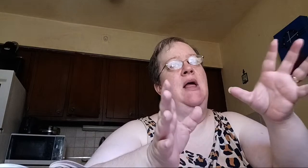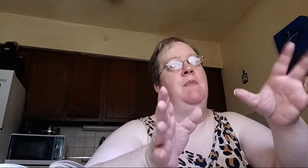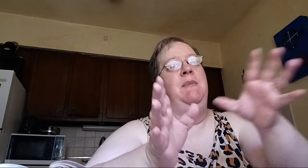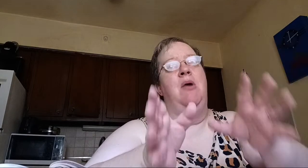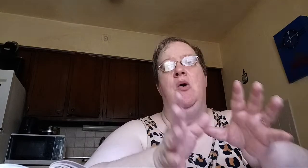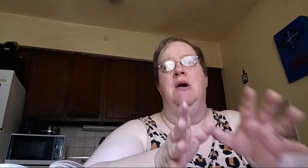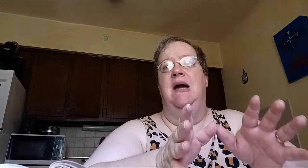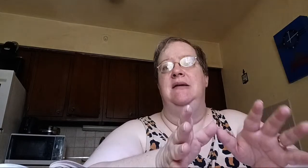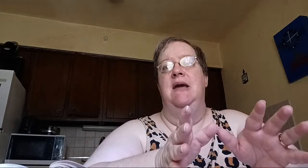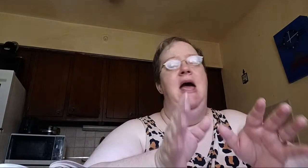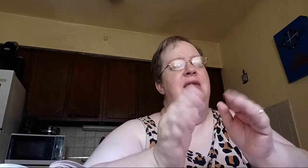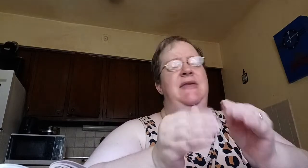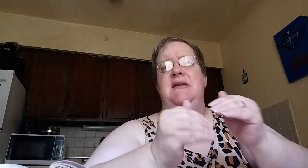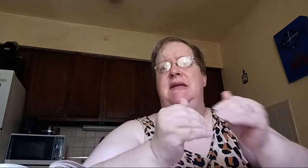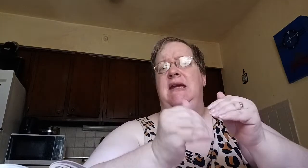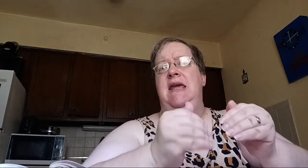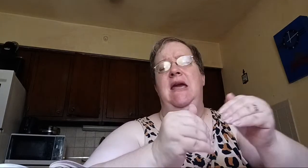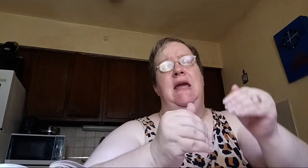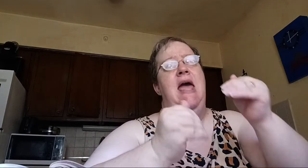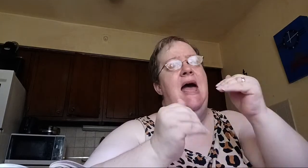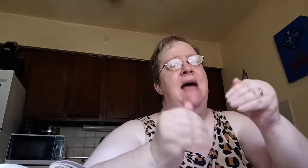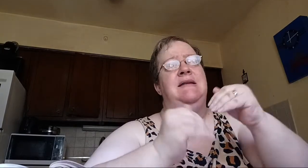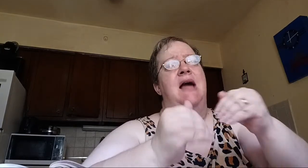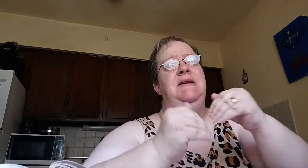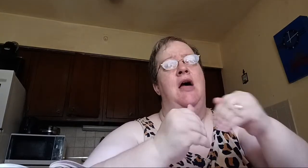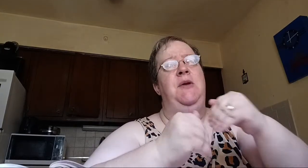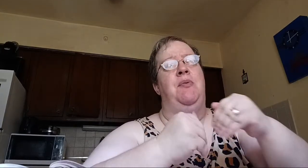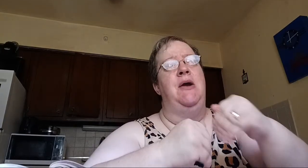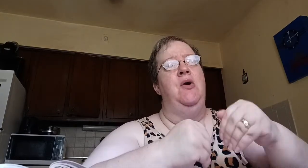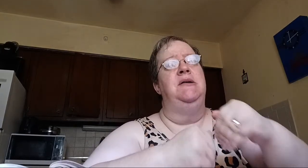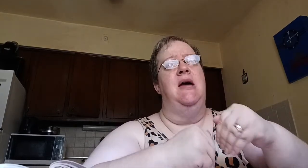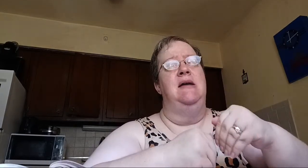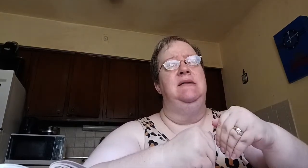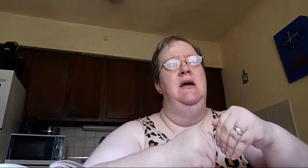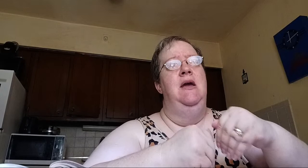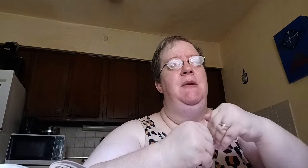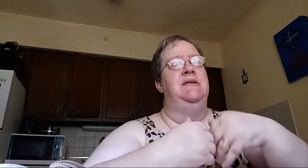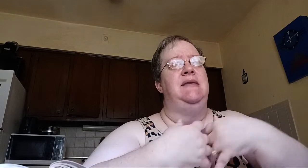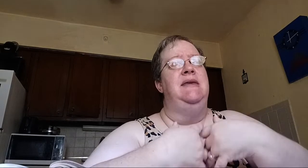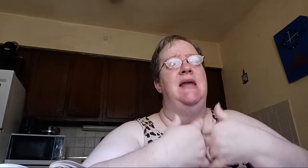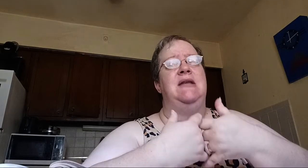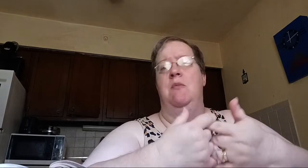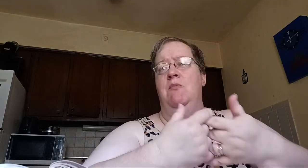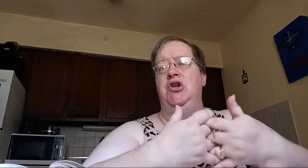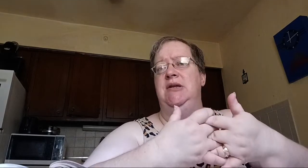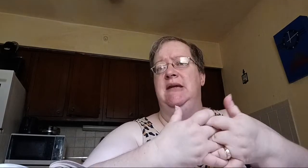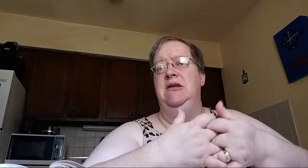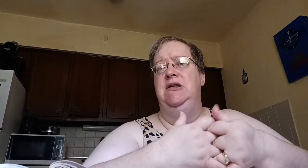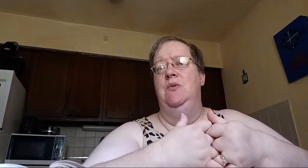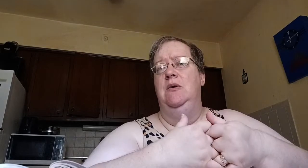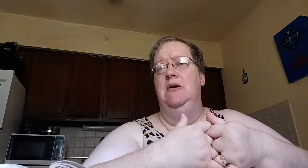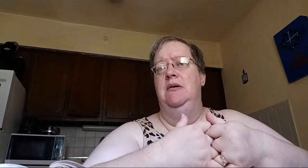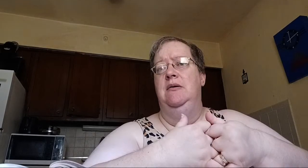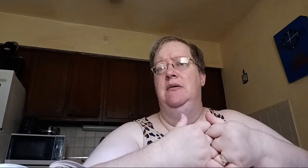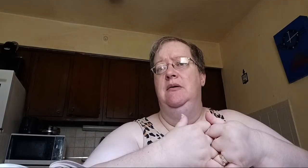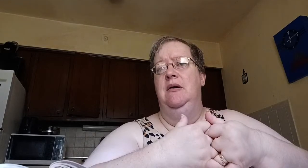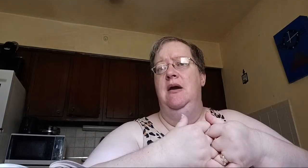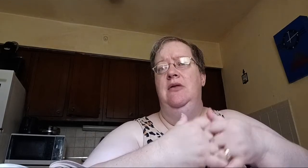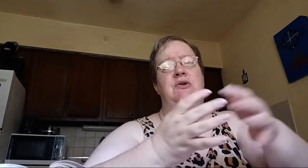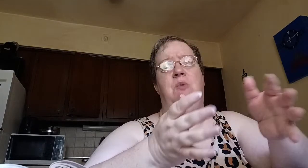me prioritize. I think that's the key thing. Ask God to help you prioritize. Because I think that's what margins can do. Those wide